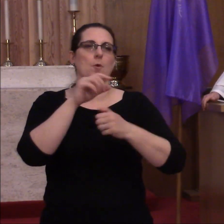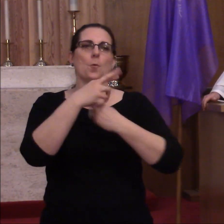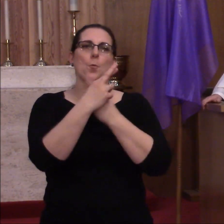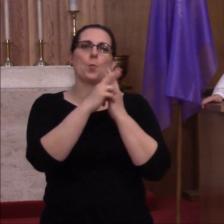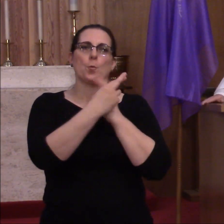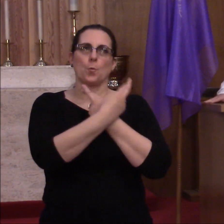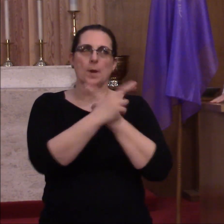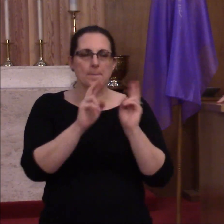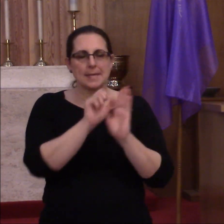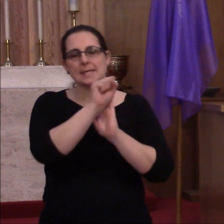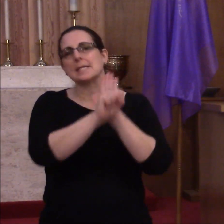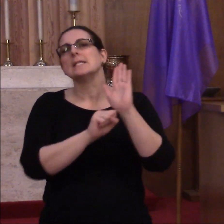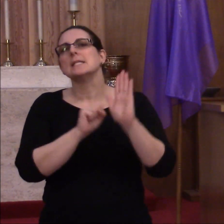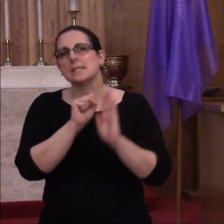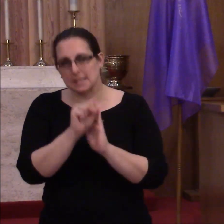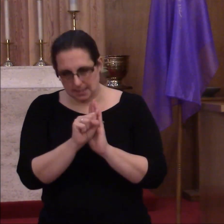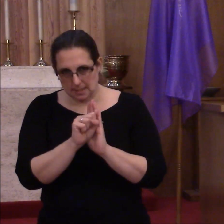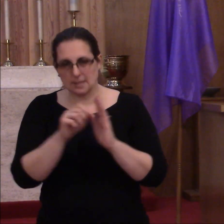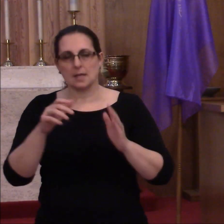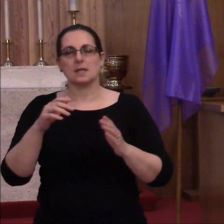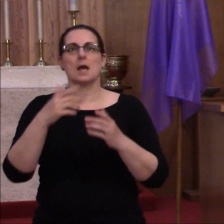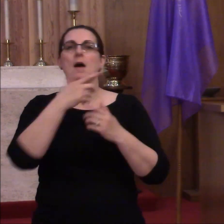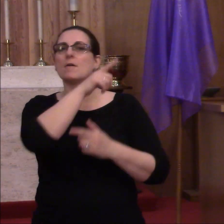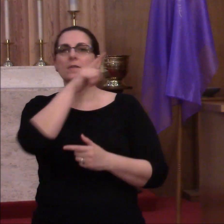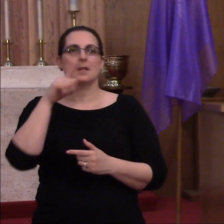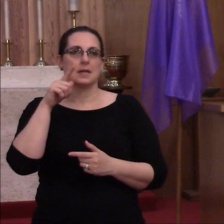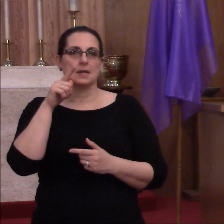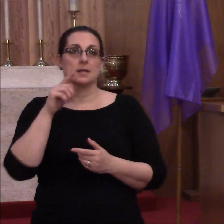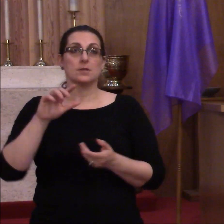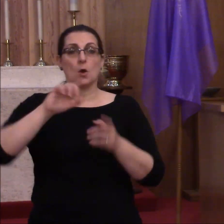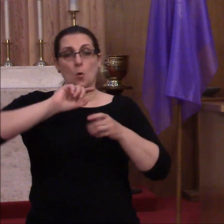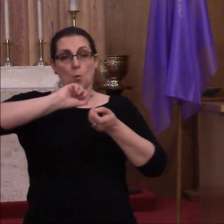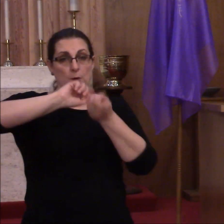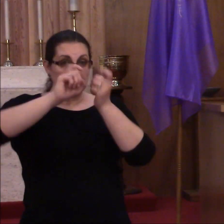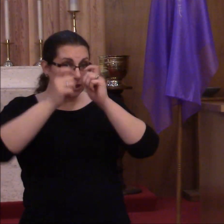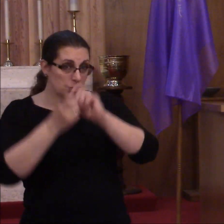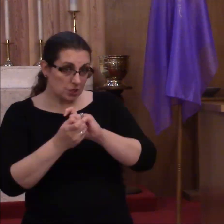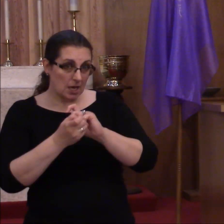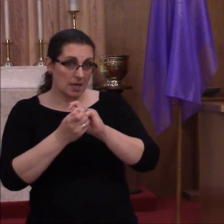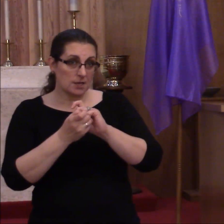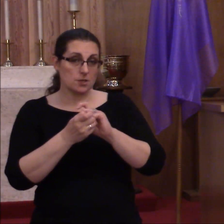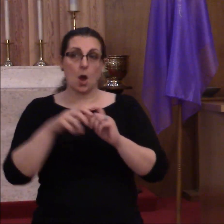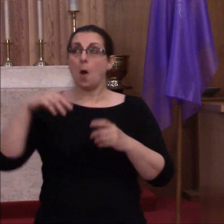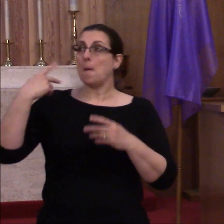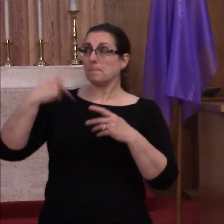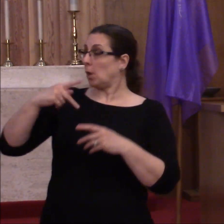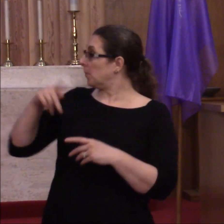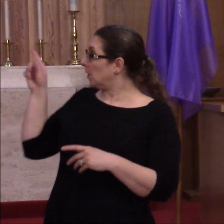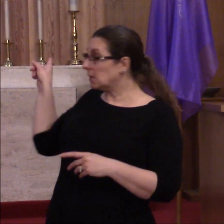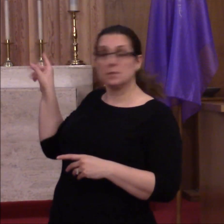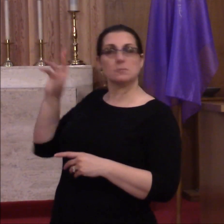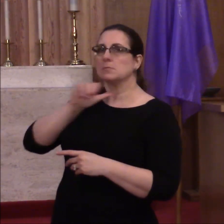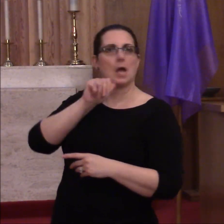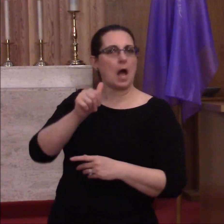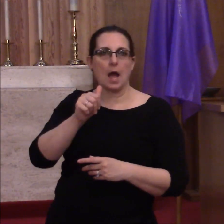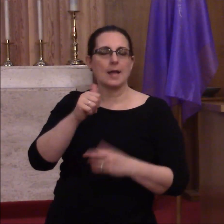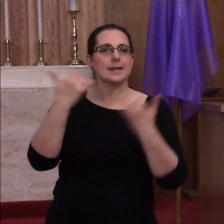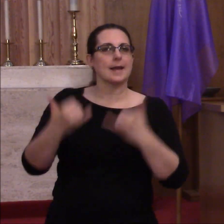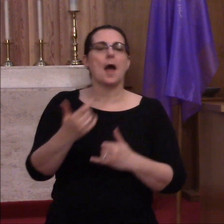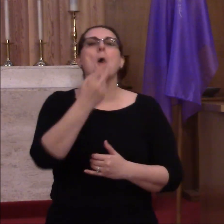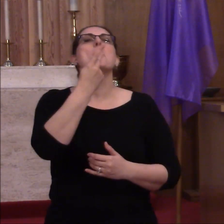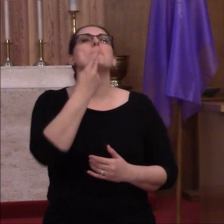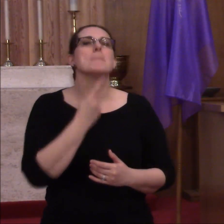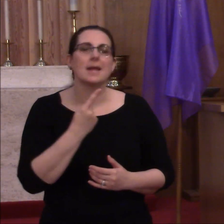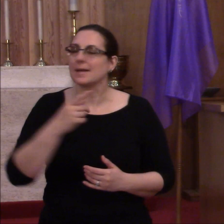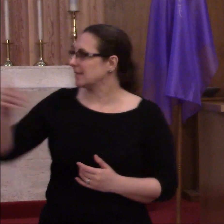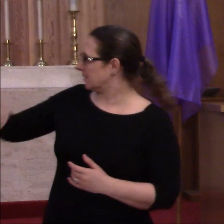away the deep purple and enjoy the lion pink pyramids, or rose, as we look forward to the coming